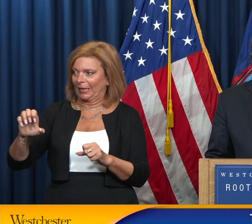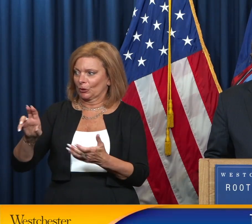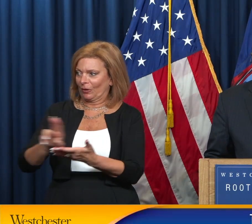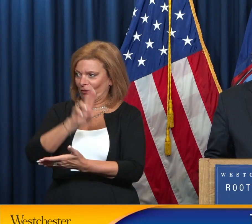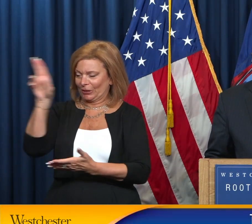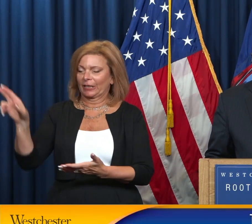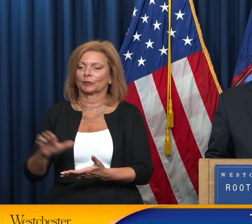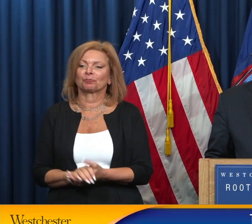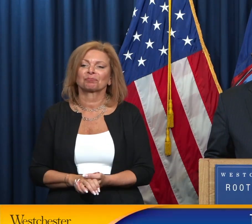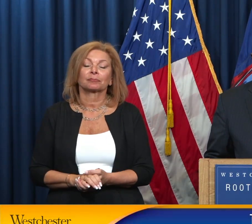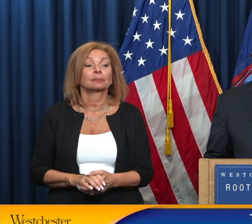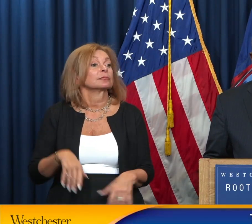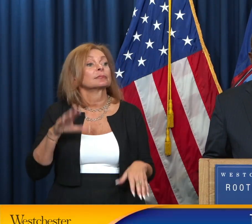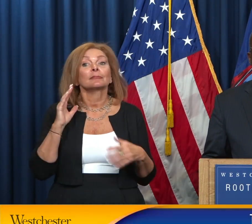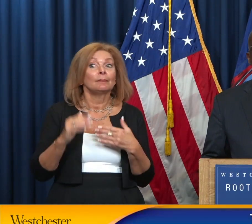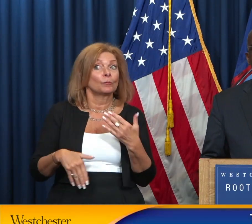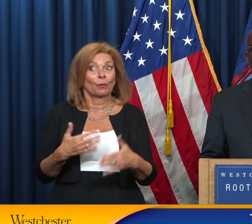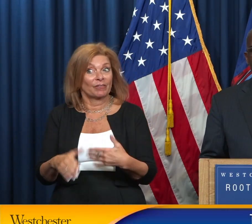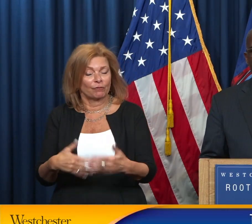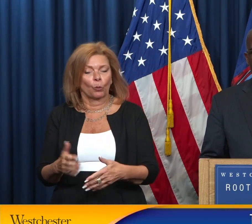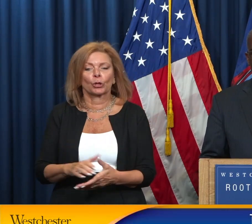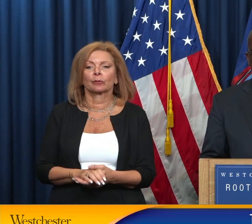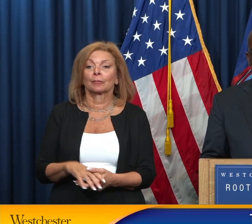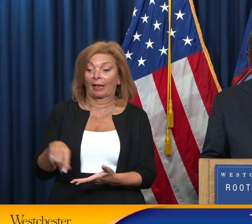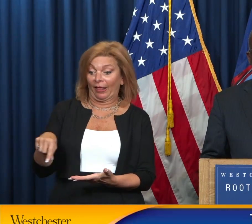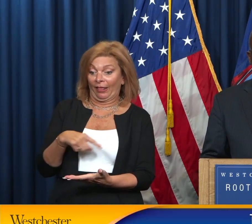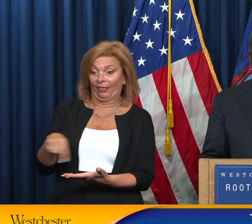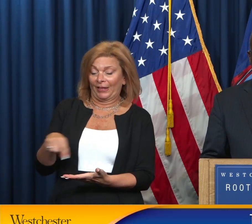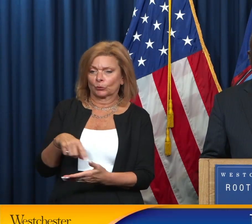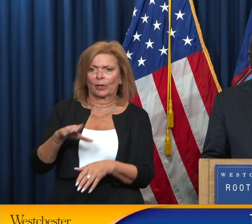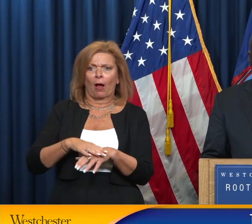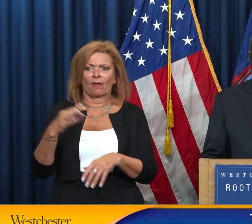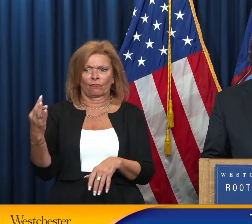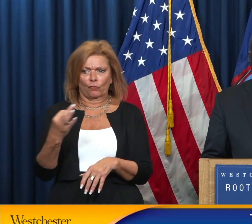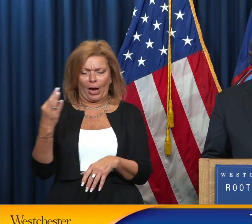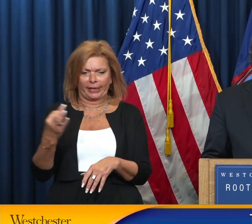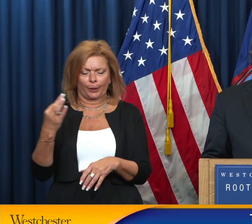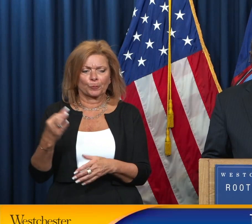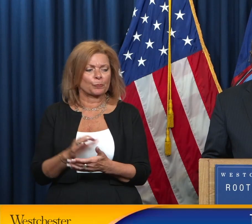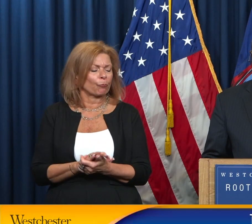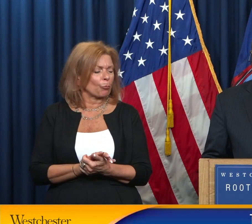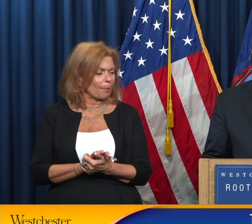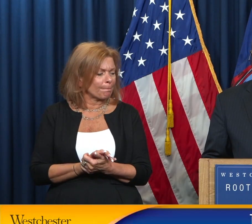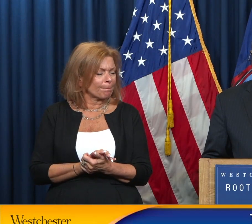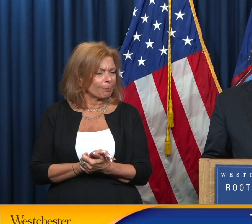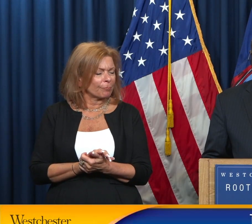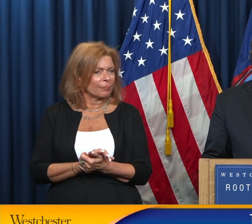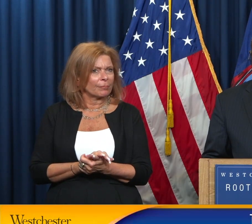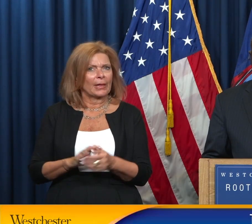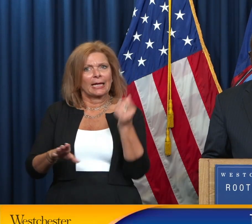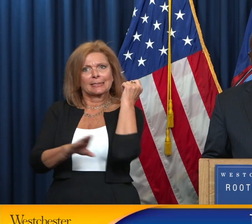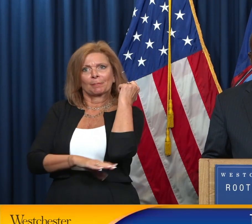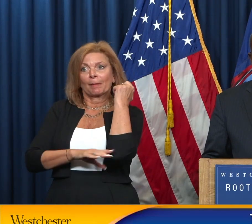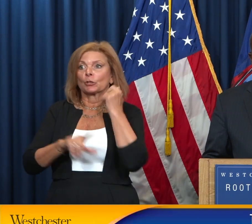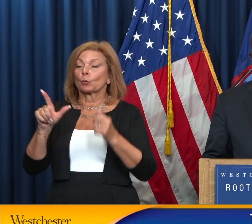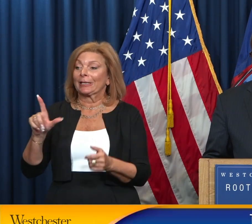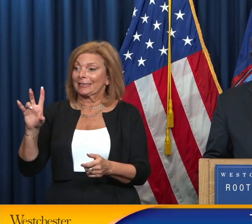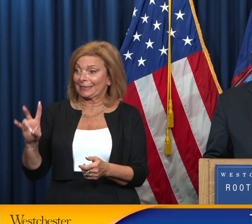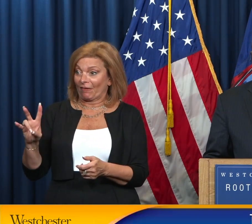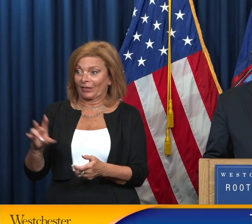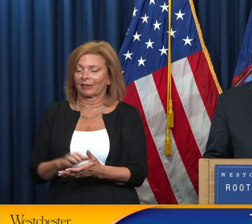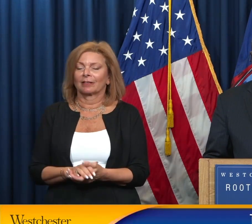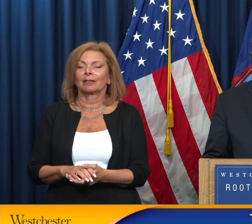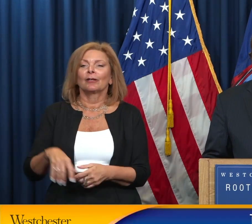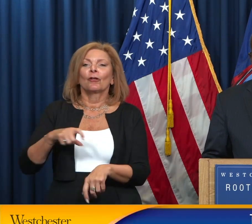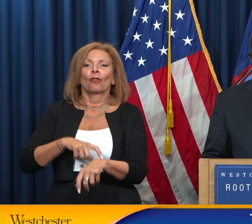Keeping moving forward, we have this week on Friday, this Friday, September 27th at